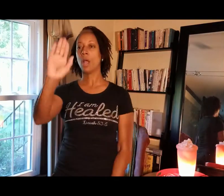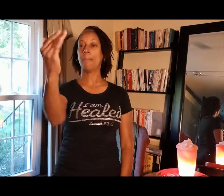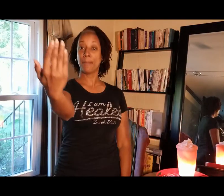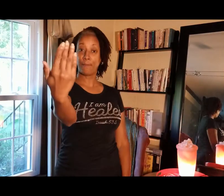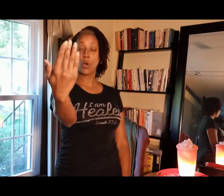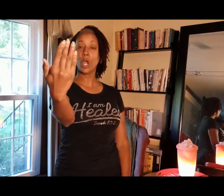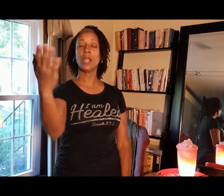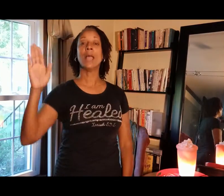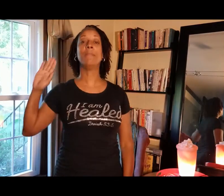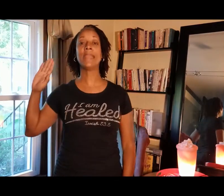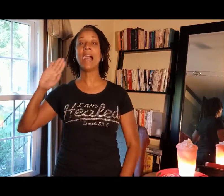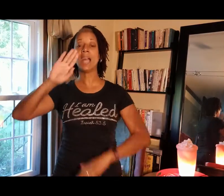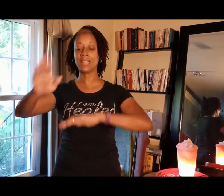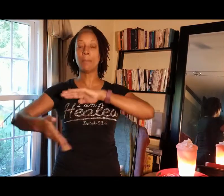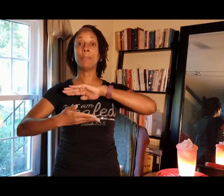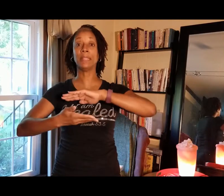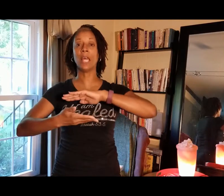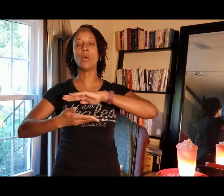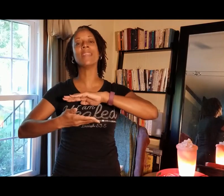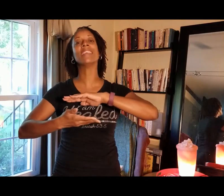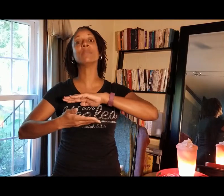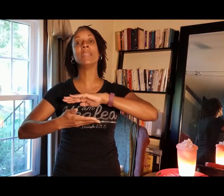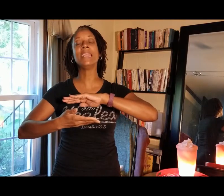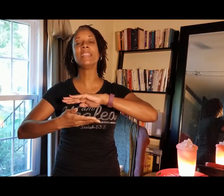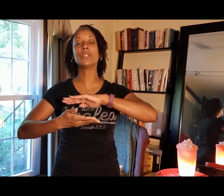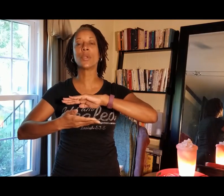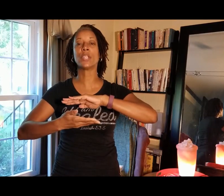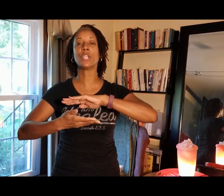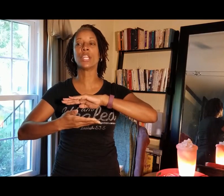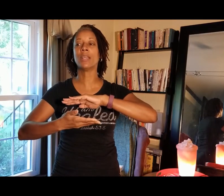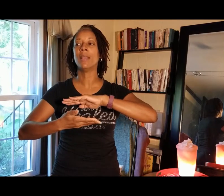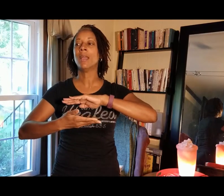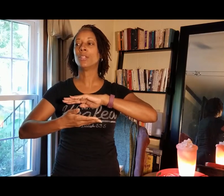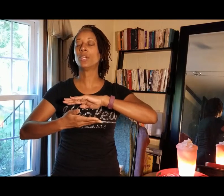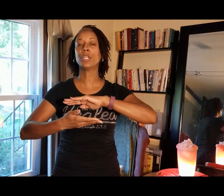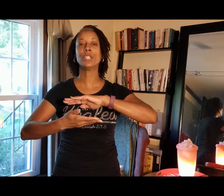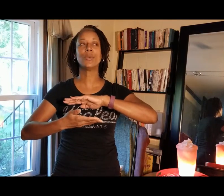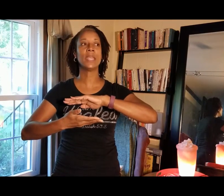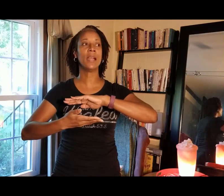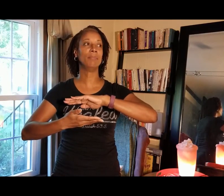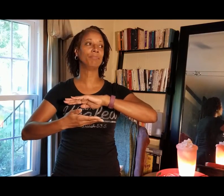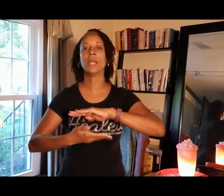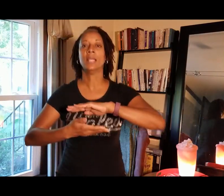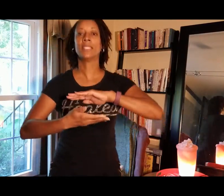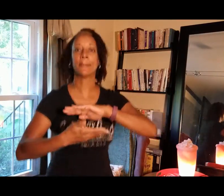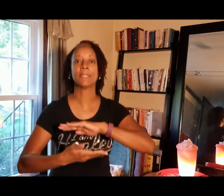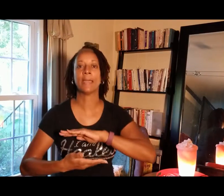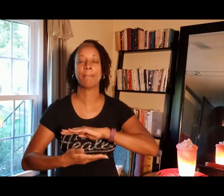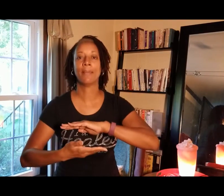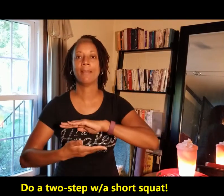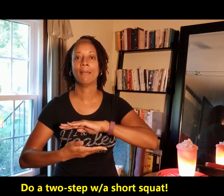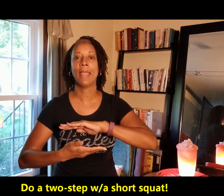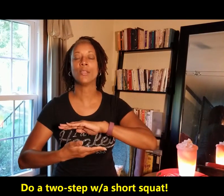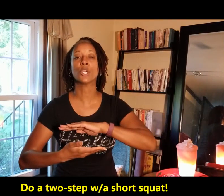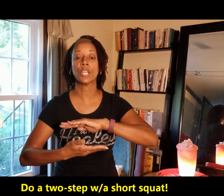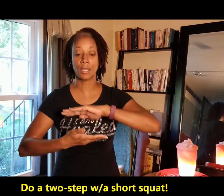before, behind, below. And then beneath is where you're going to, you're going to do a, um, step, step. And you're going to